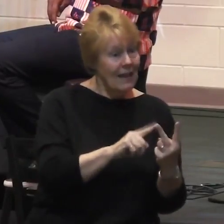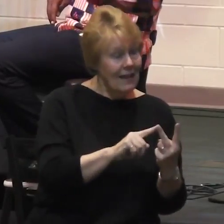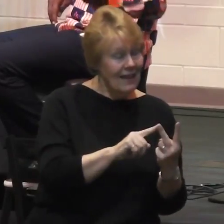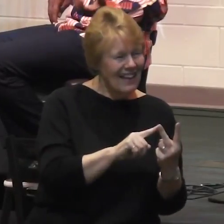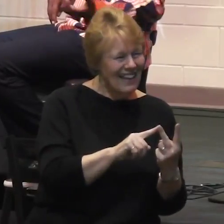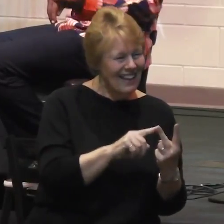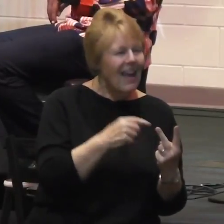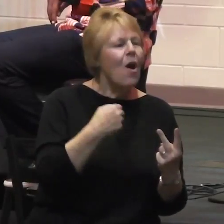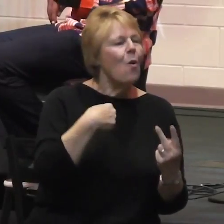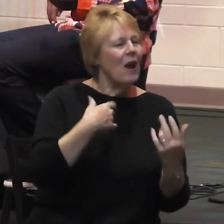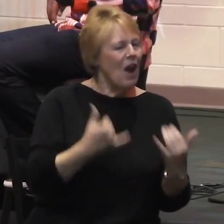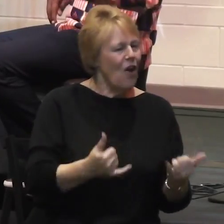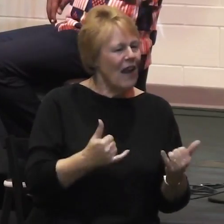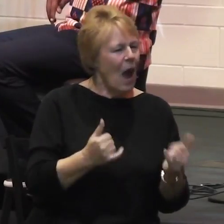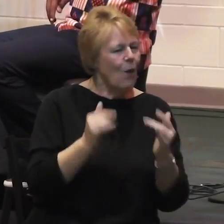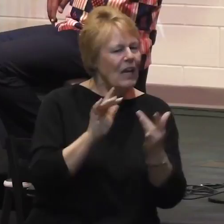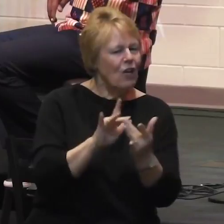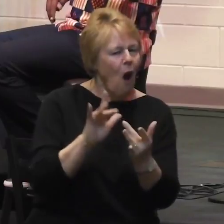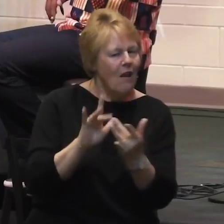small business traders.